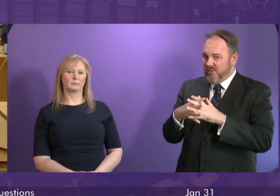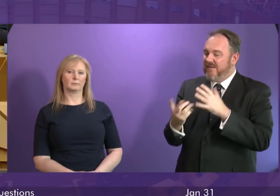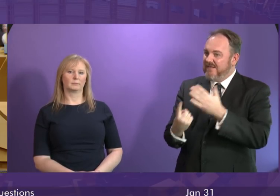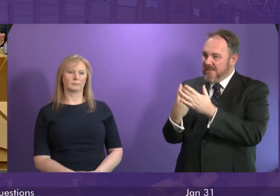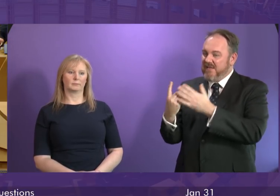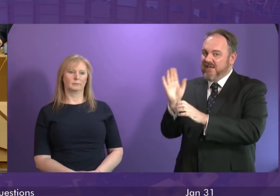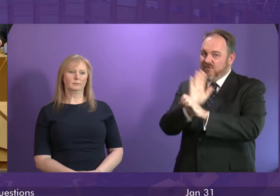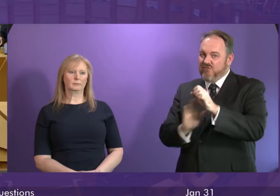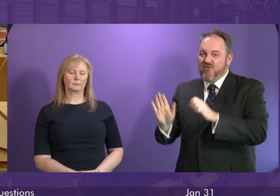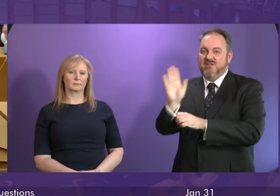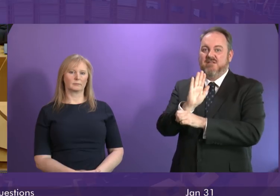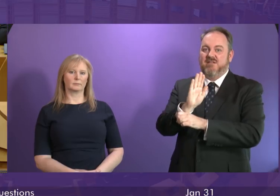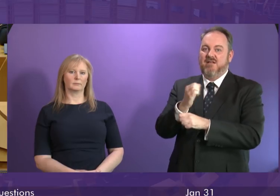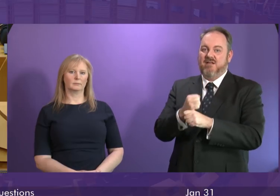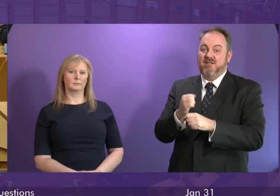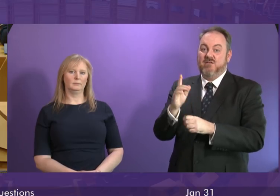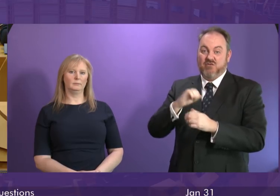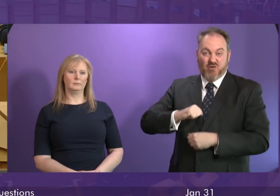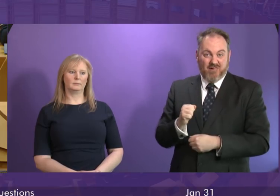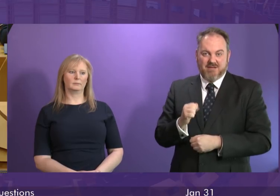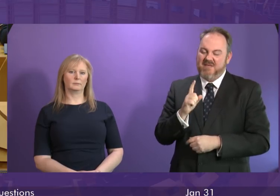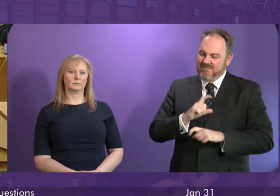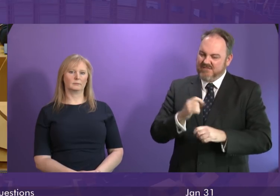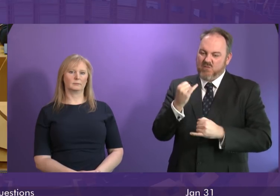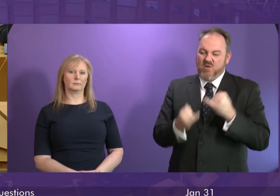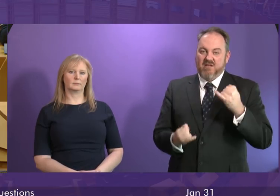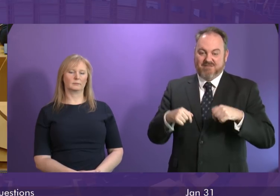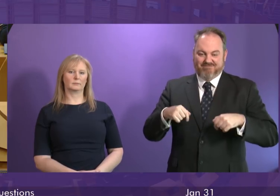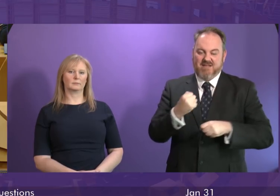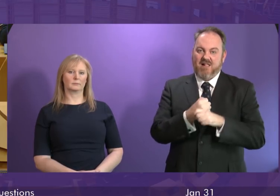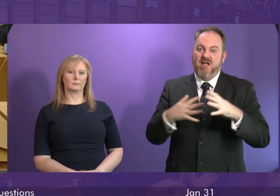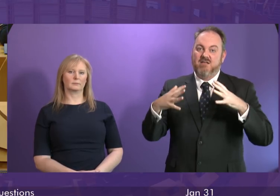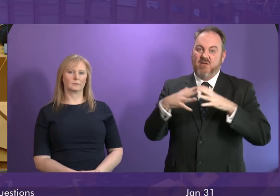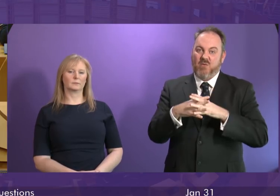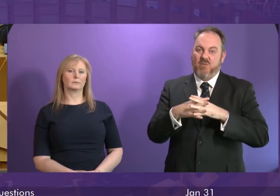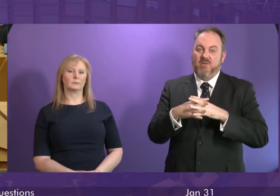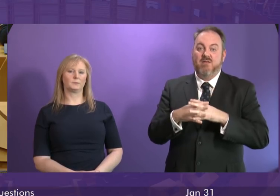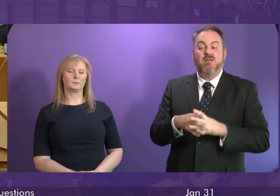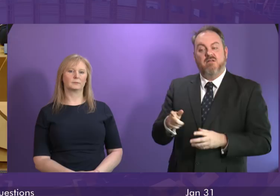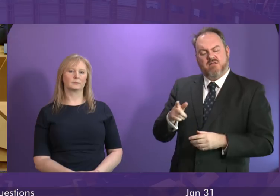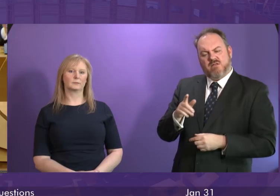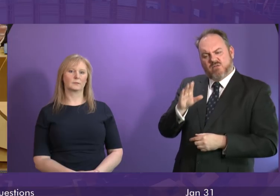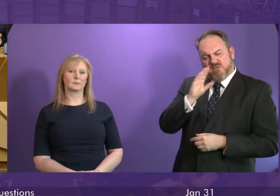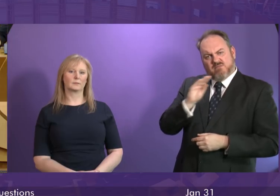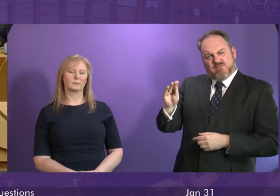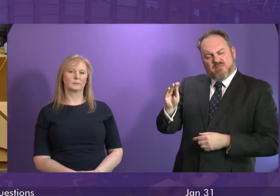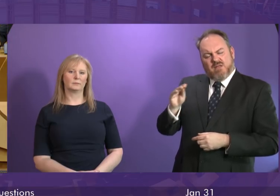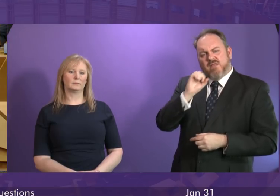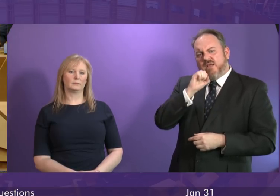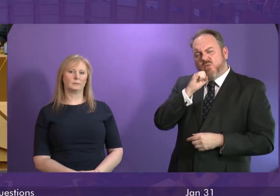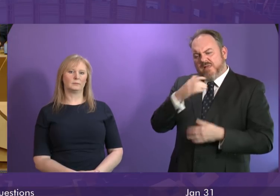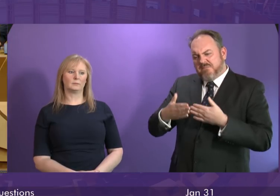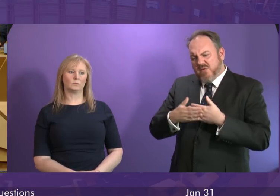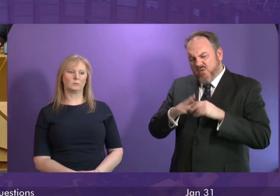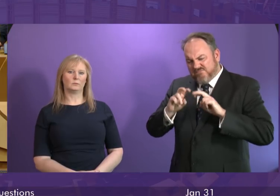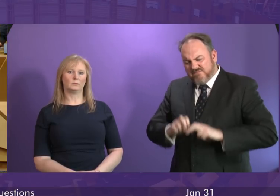but it is certainly biggest in Glasgow and the first minister assured parliament that there will be a considered response to looking